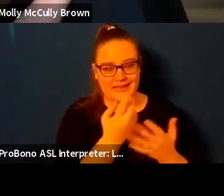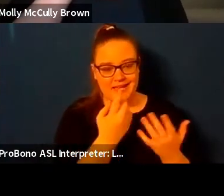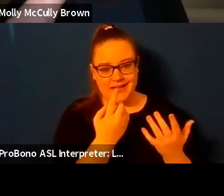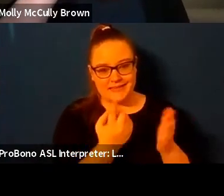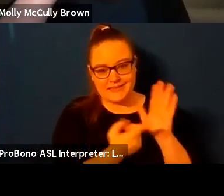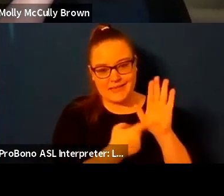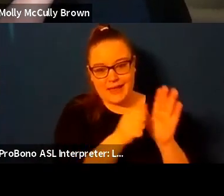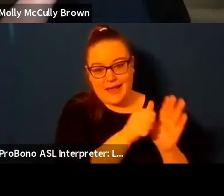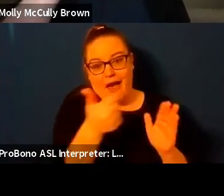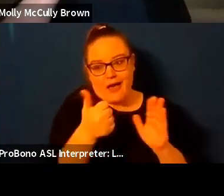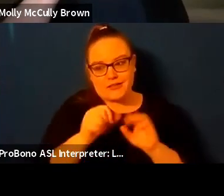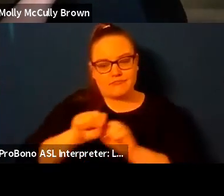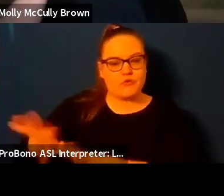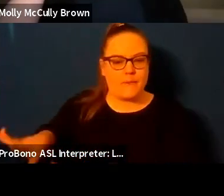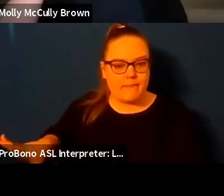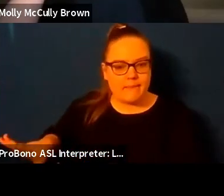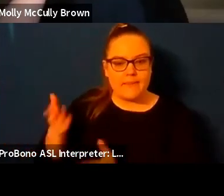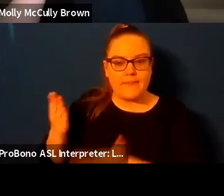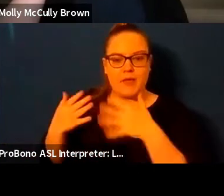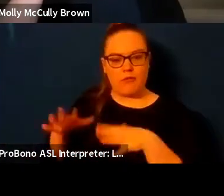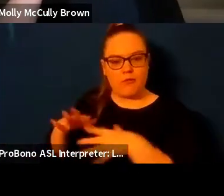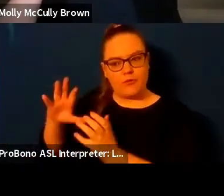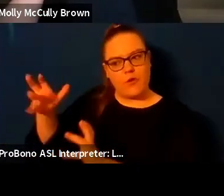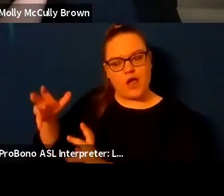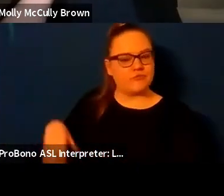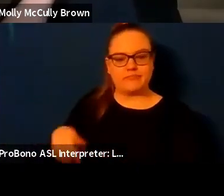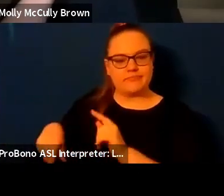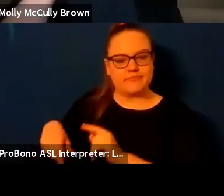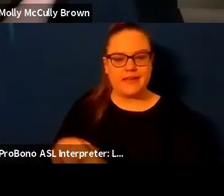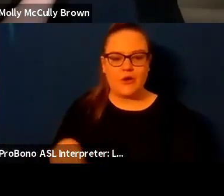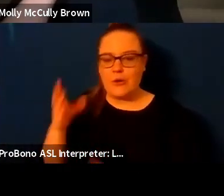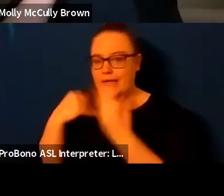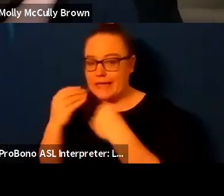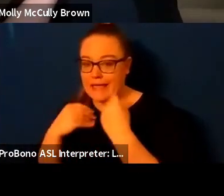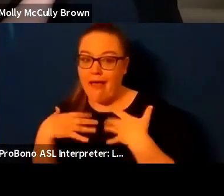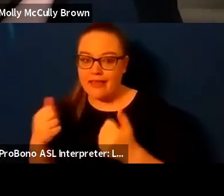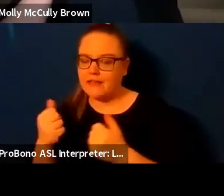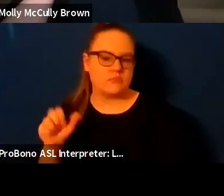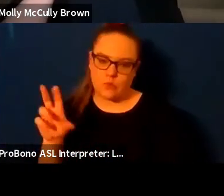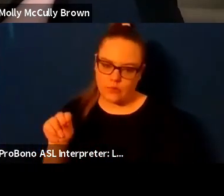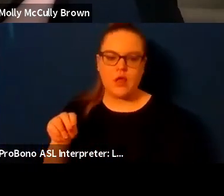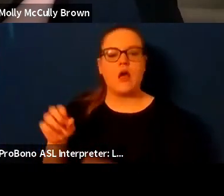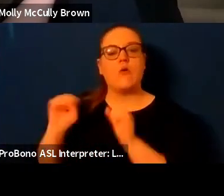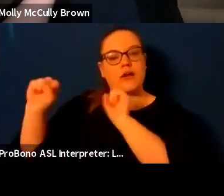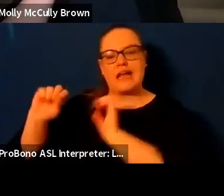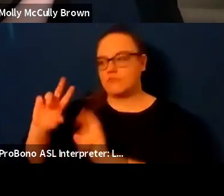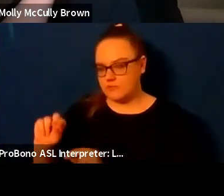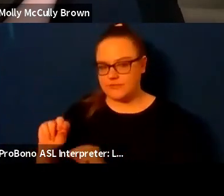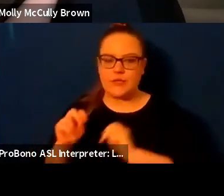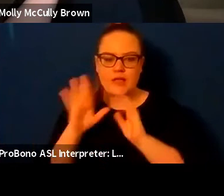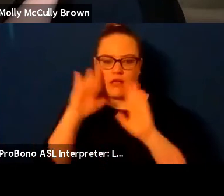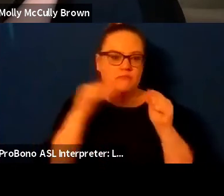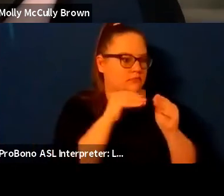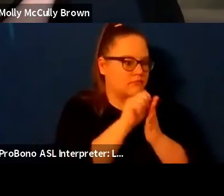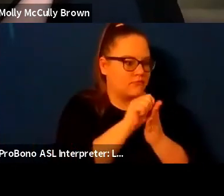wayside right whether it's like my laundry or i'm eating like crap or i'm not exercising you know like it's it's for me i'm always